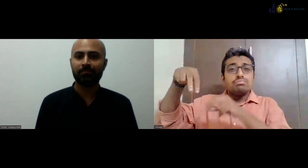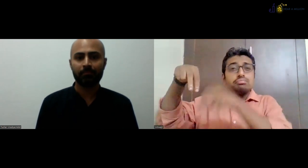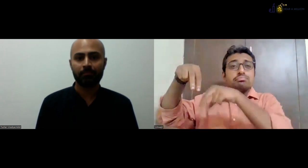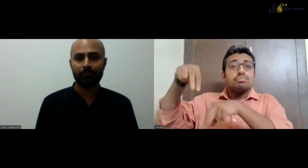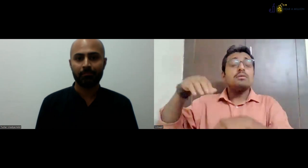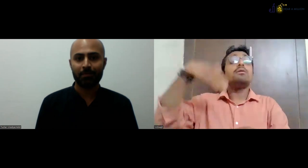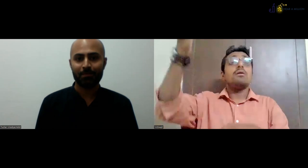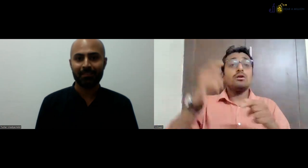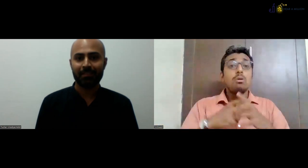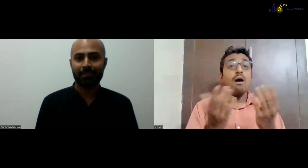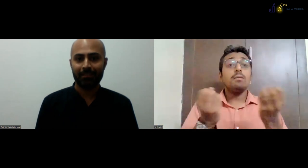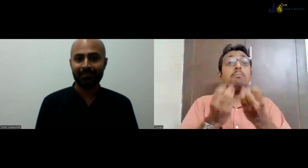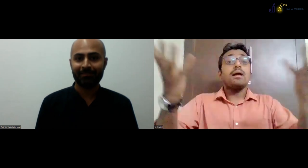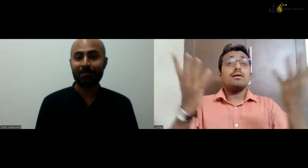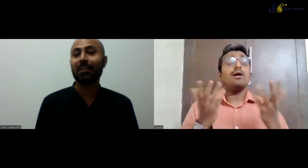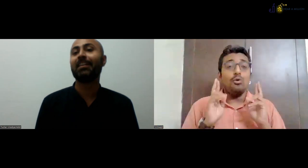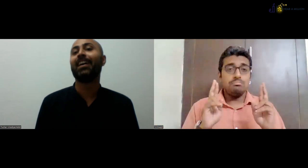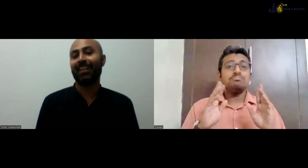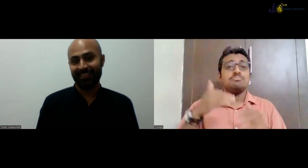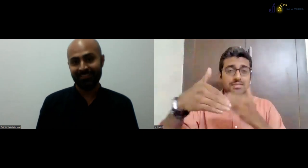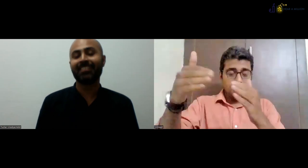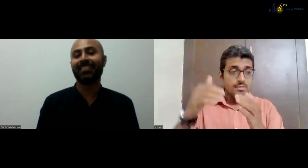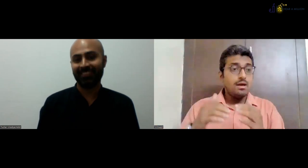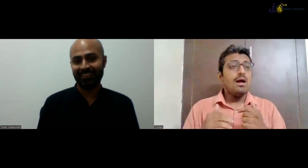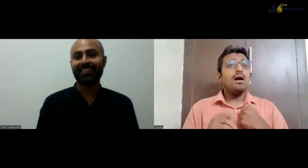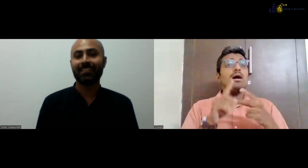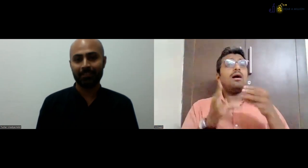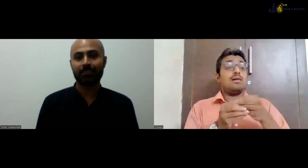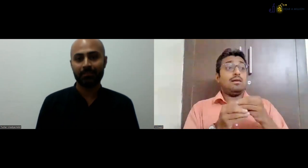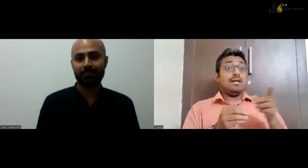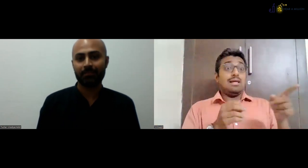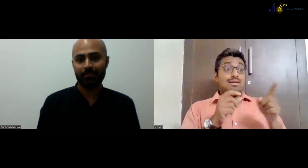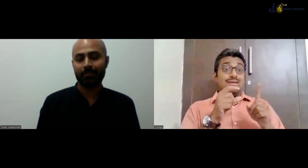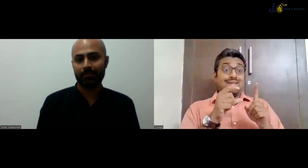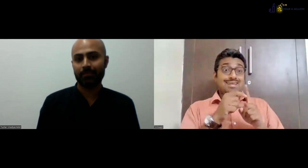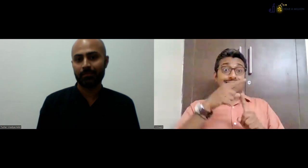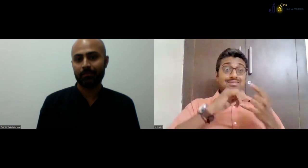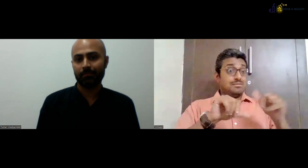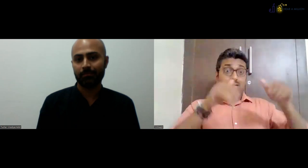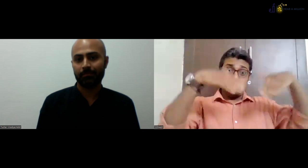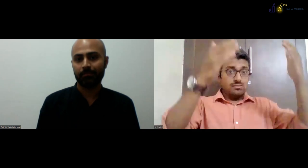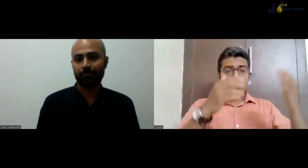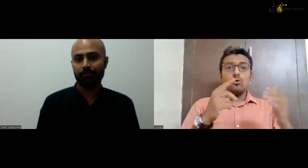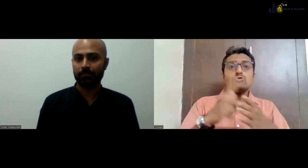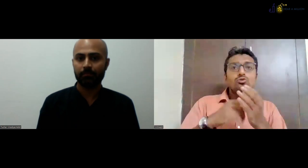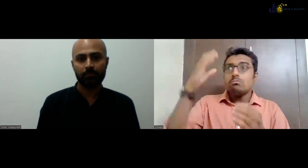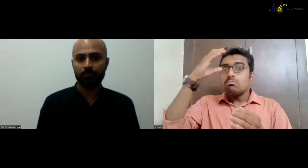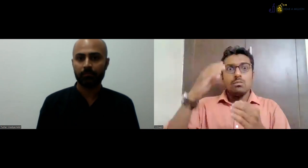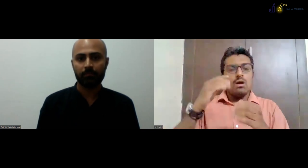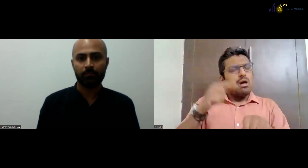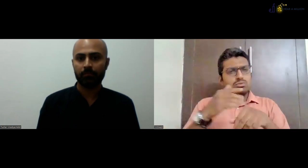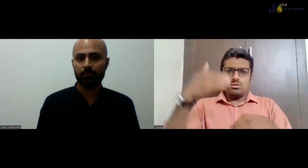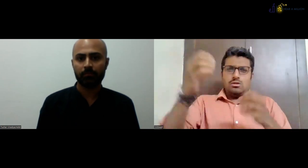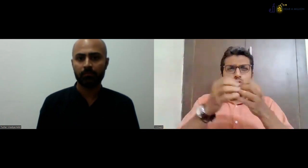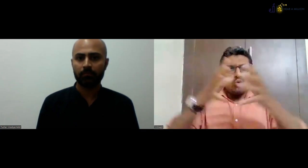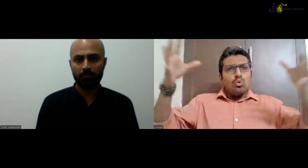from our tap. That is normal. When we have a more running water from the tap, likewise, we would have more of a deaf people who will get